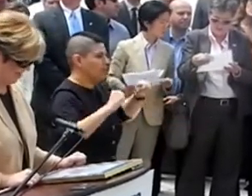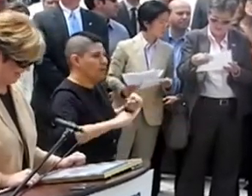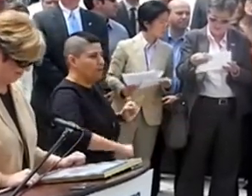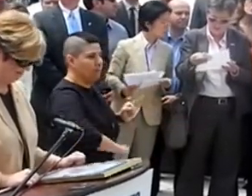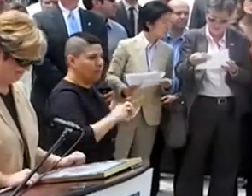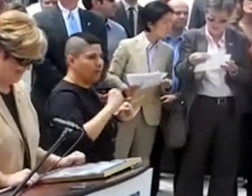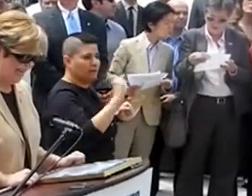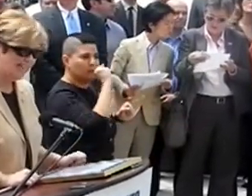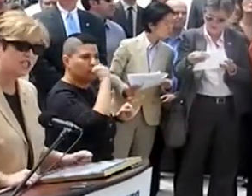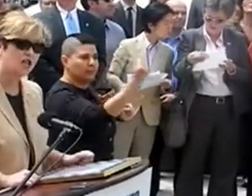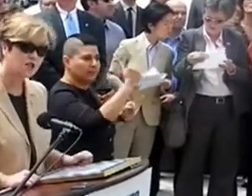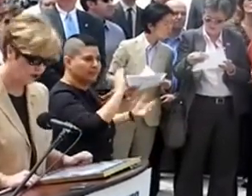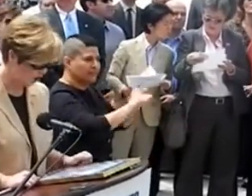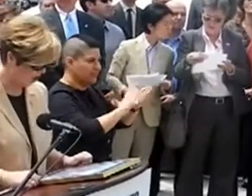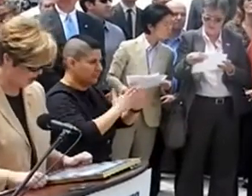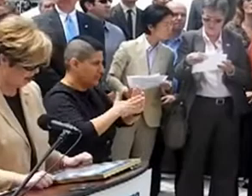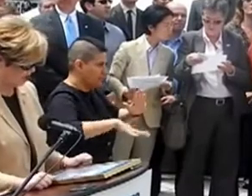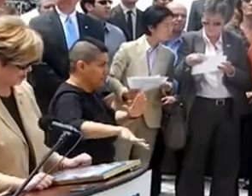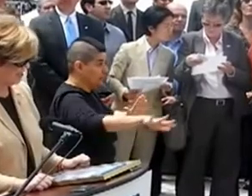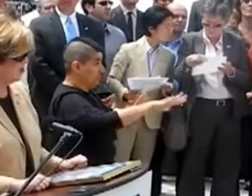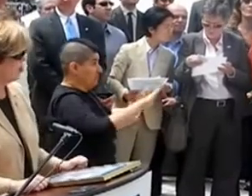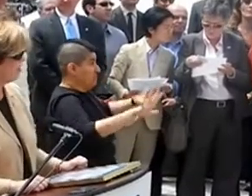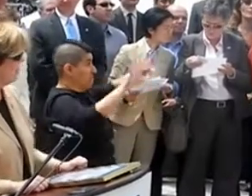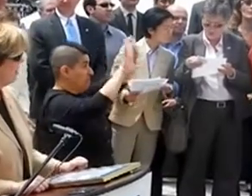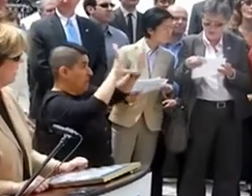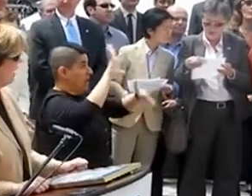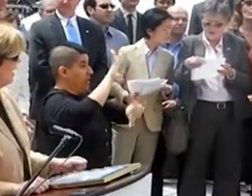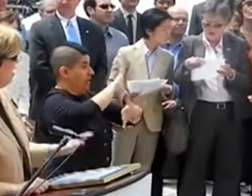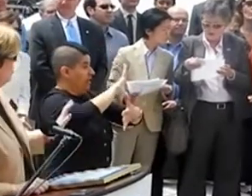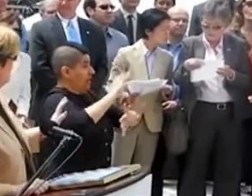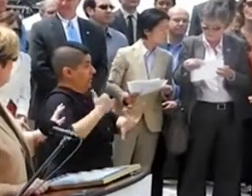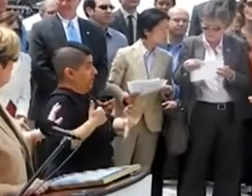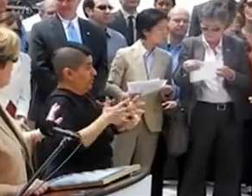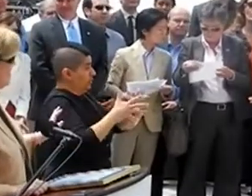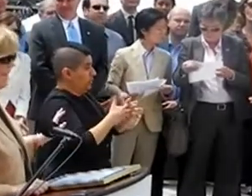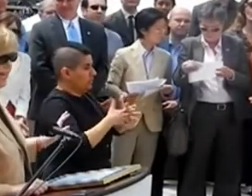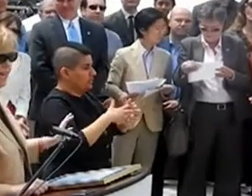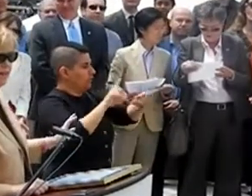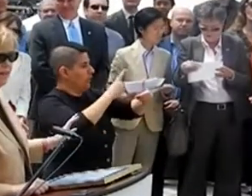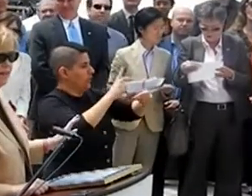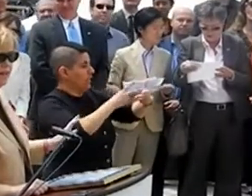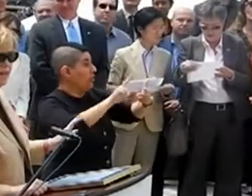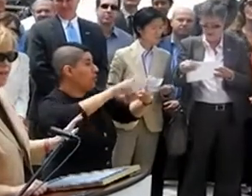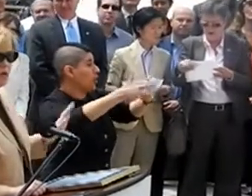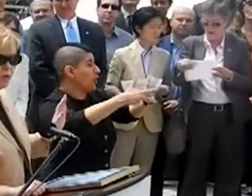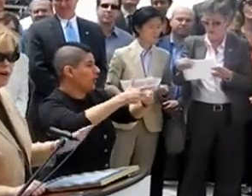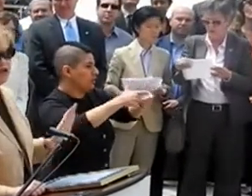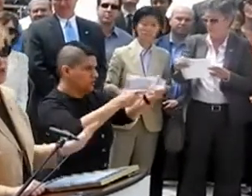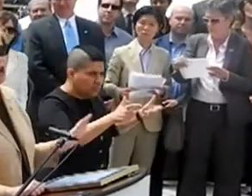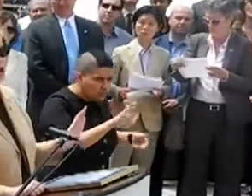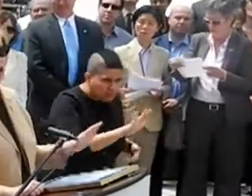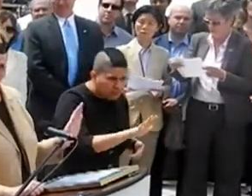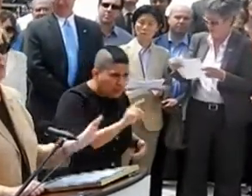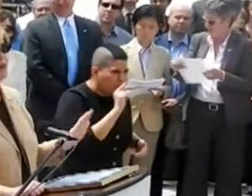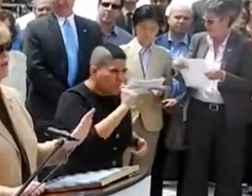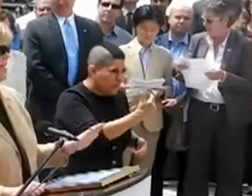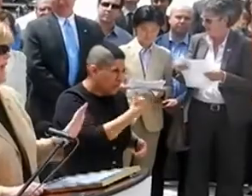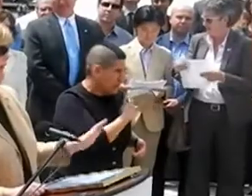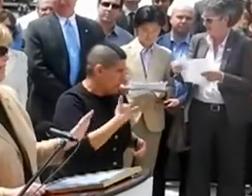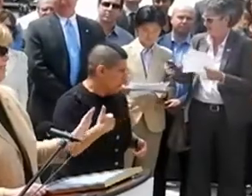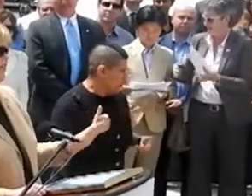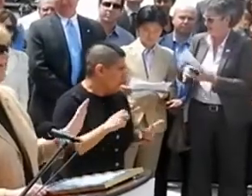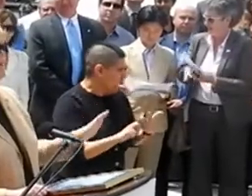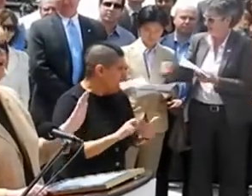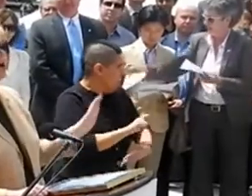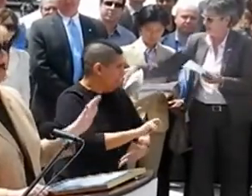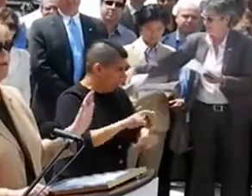community is the third largest in North America. Wait, wait a second. We're in Toronto. can do better than